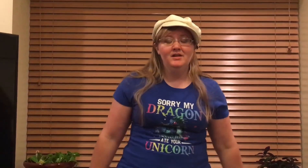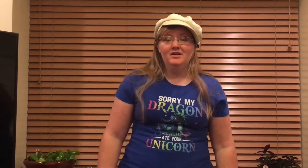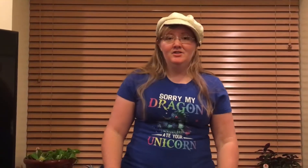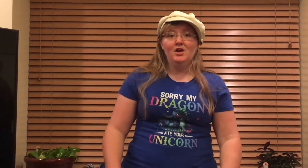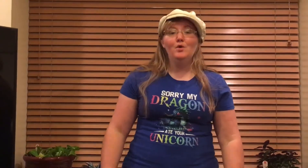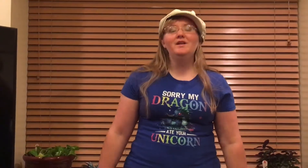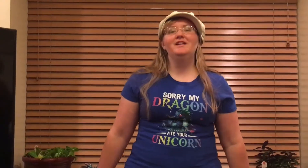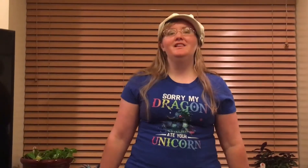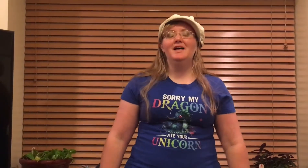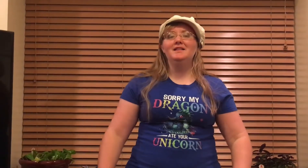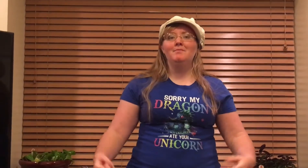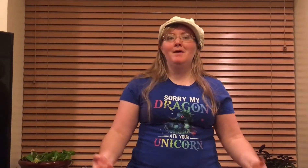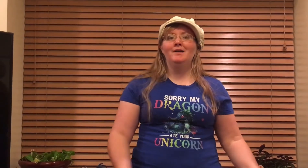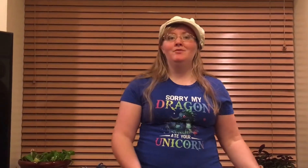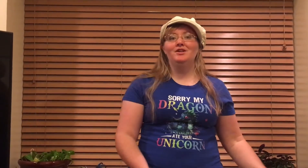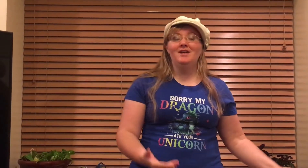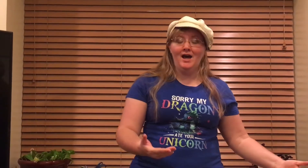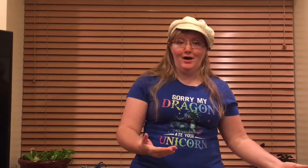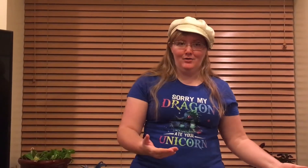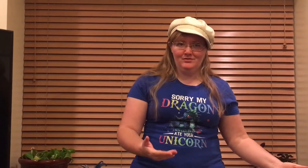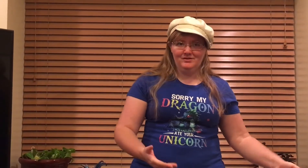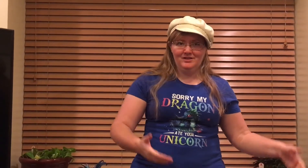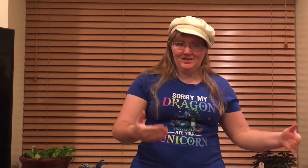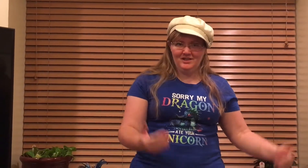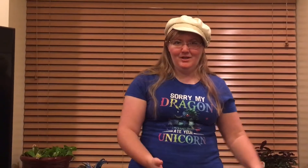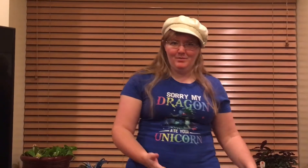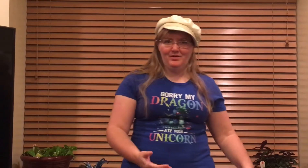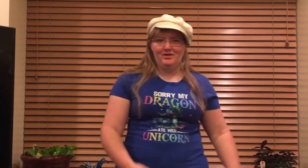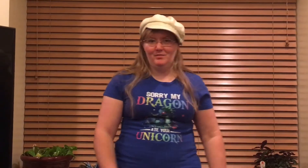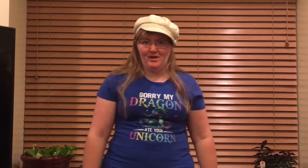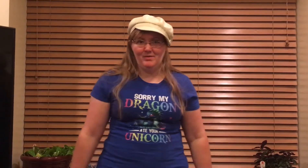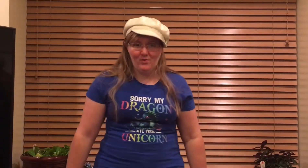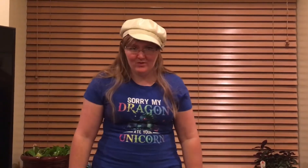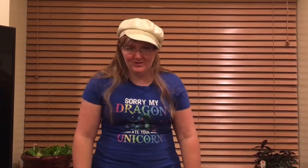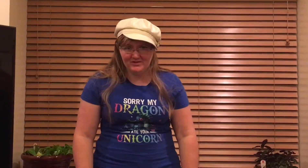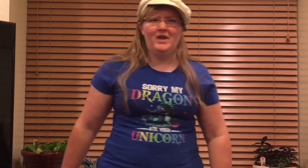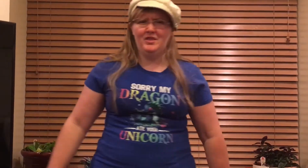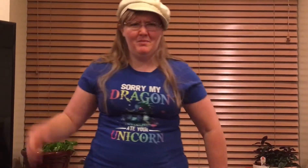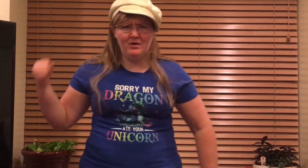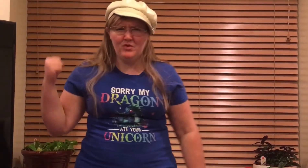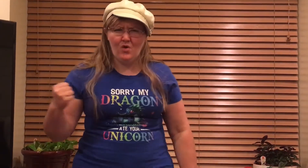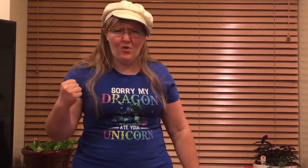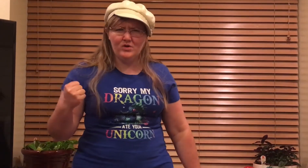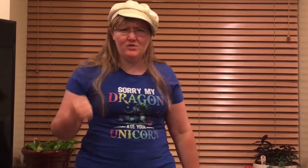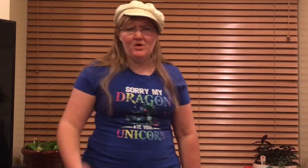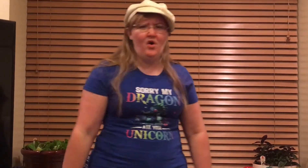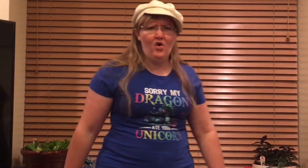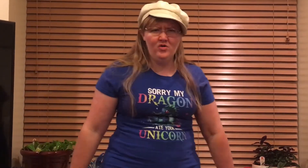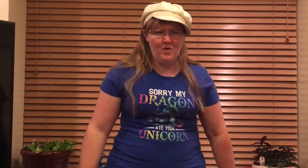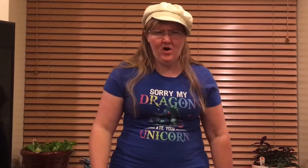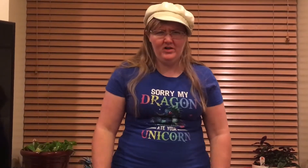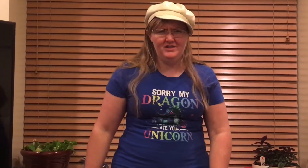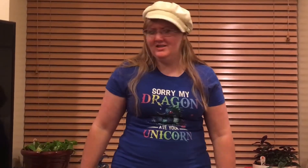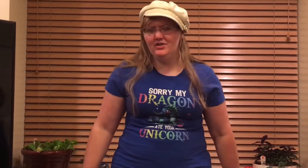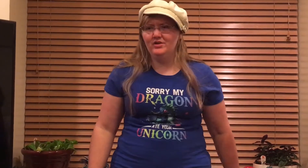So he let the man with the cow keep the baby horse. And the man with the horse went home all and if dither,